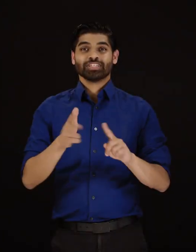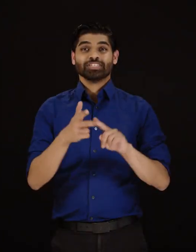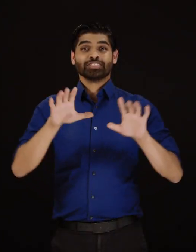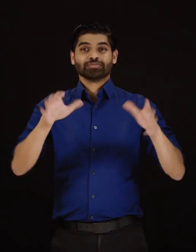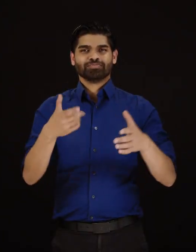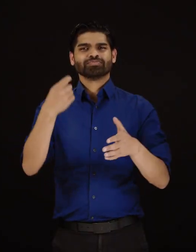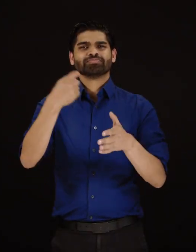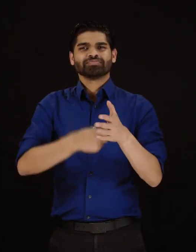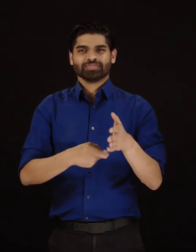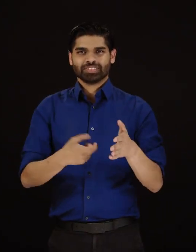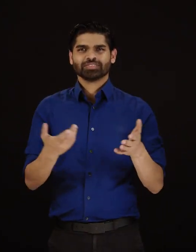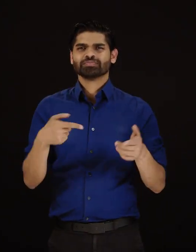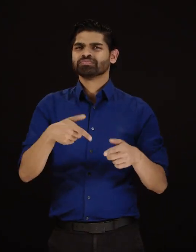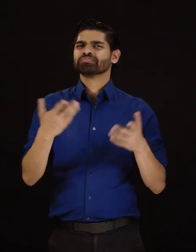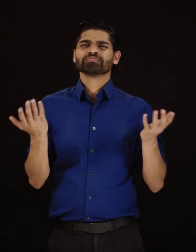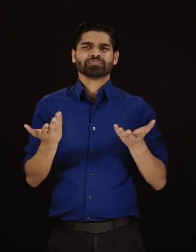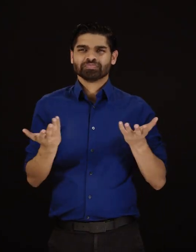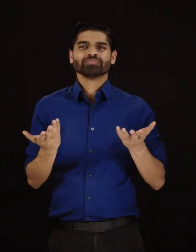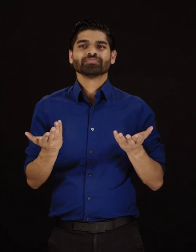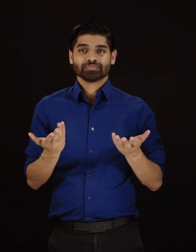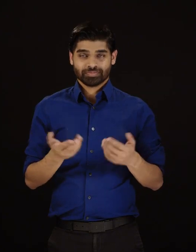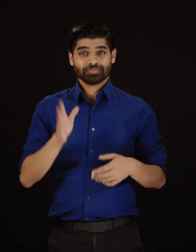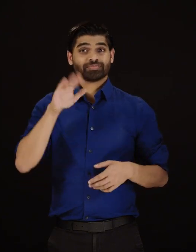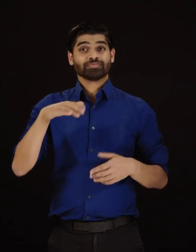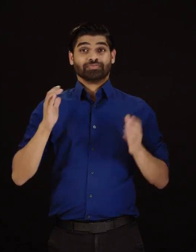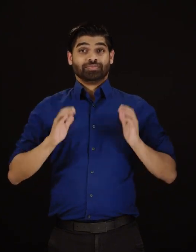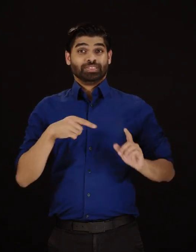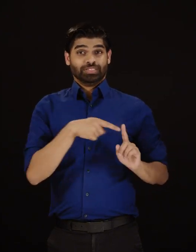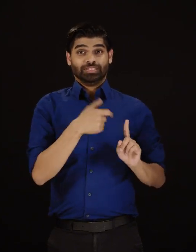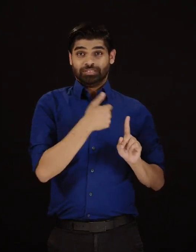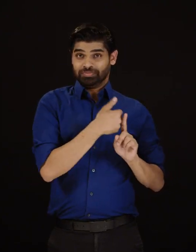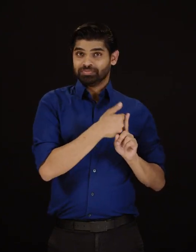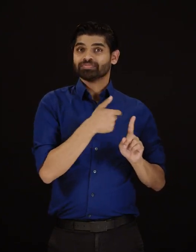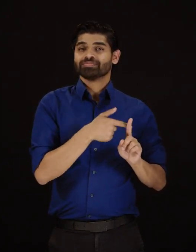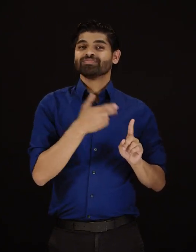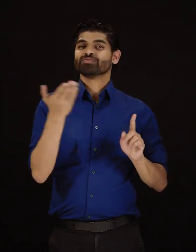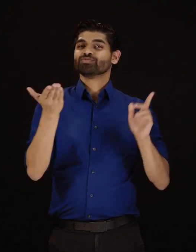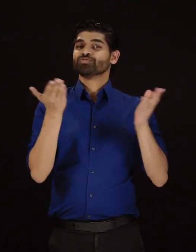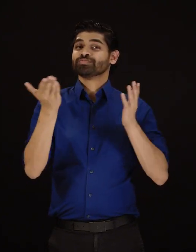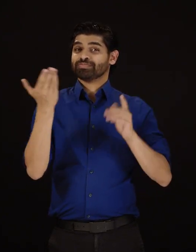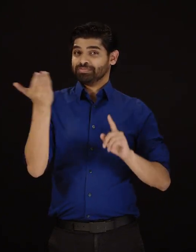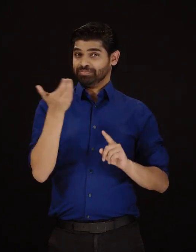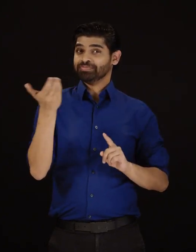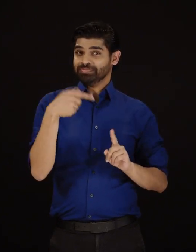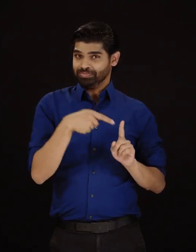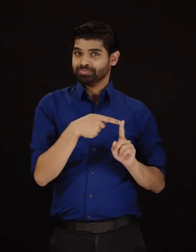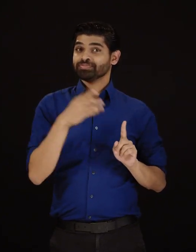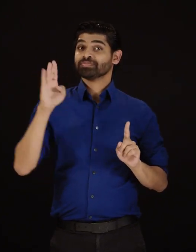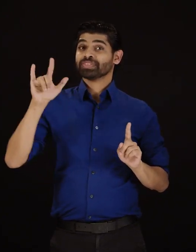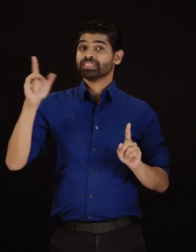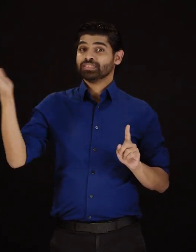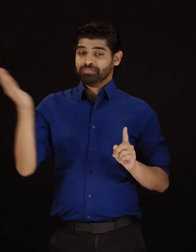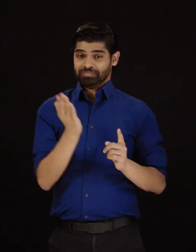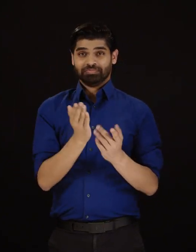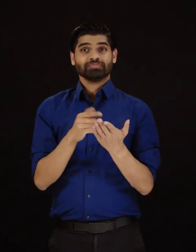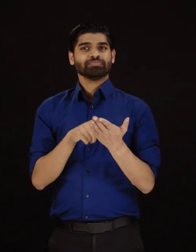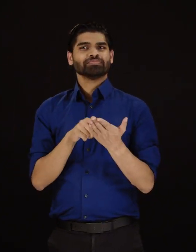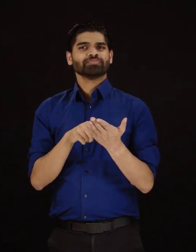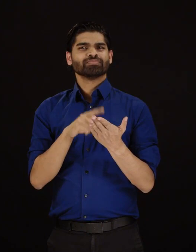A third-party charge is a charge that appears on a customer's wireless phone bill but was charged by a company other than the